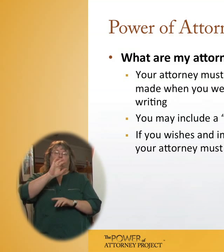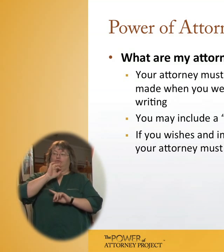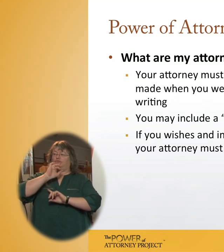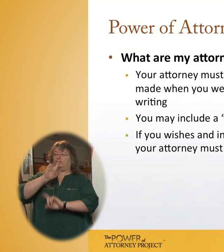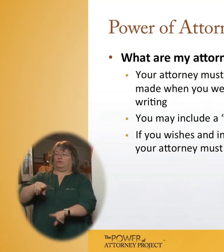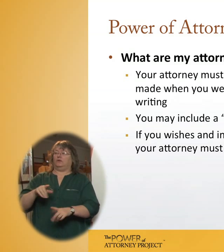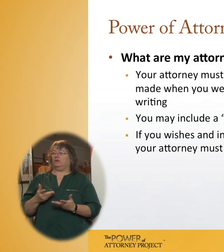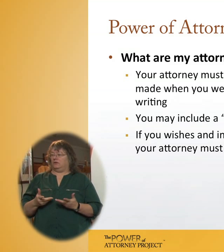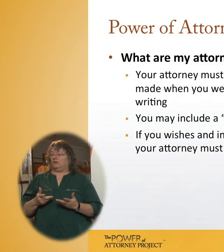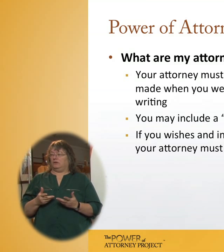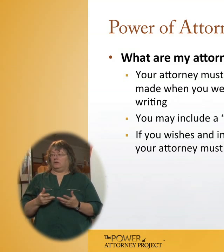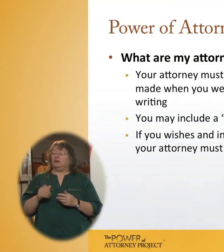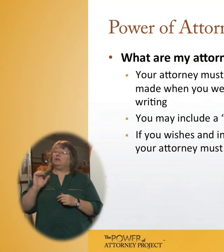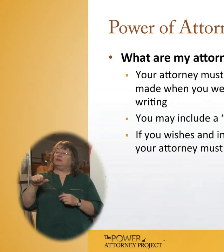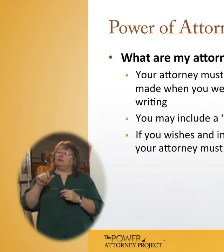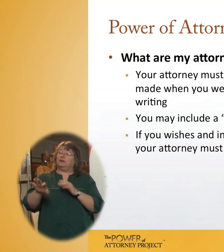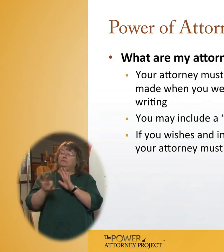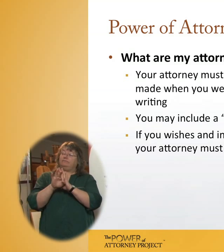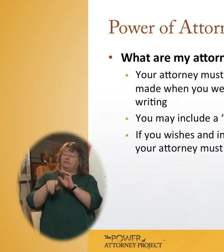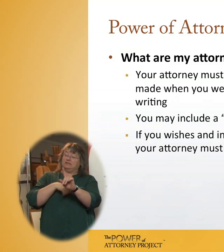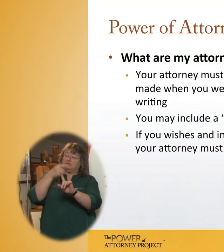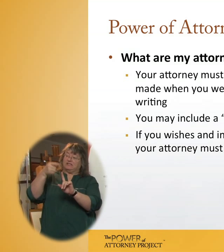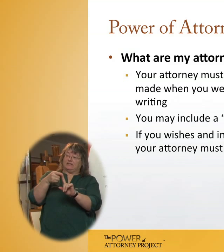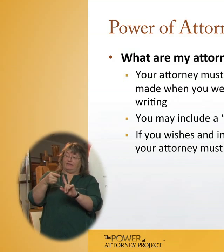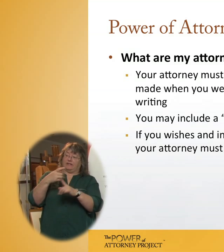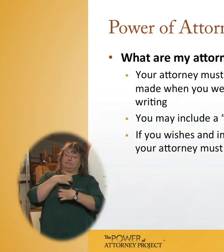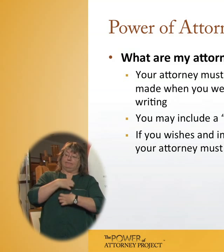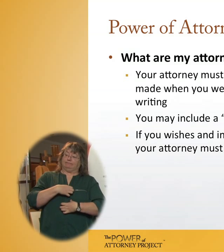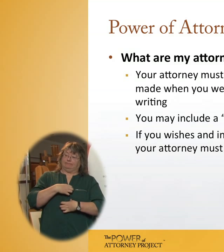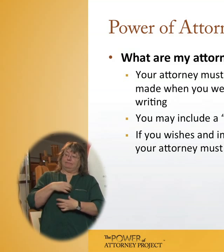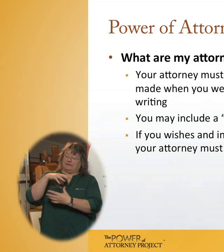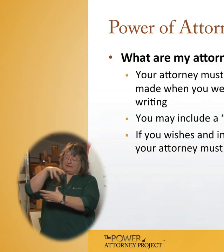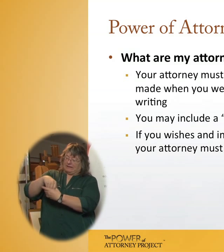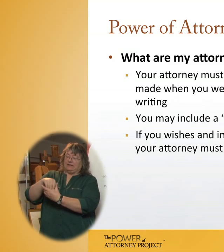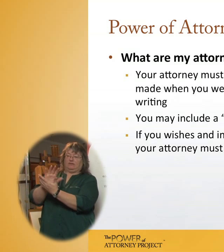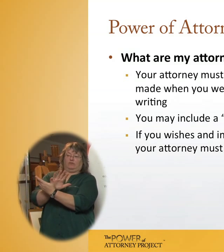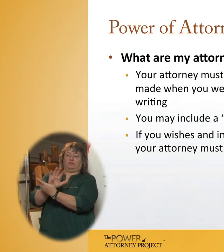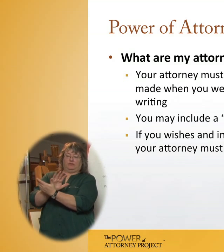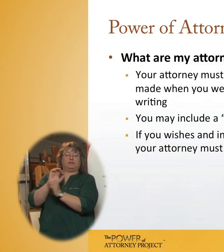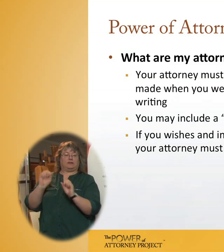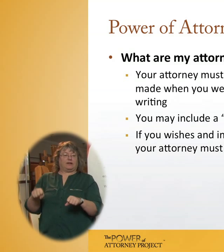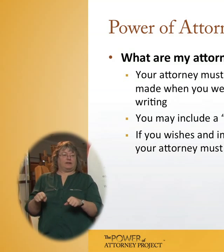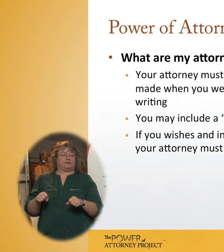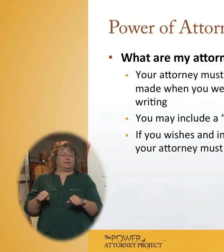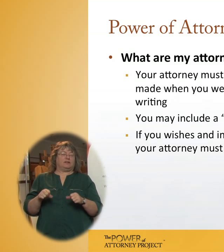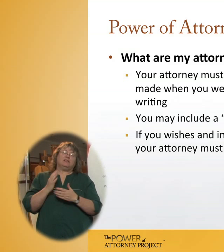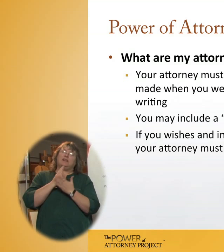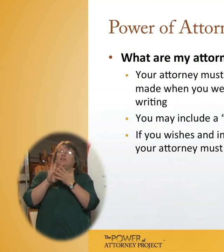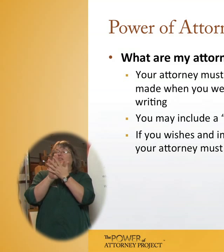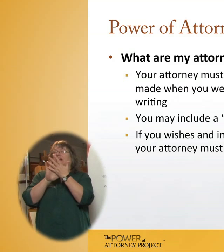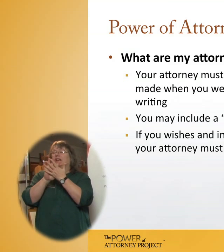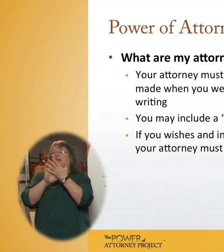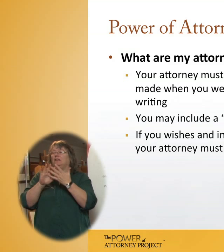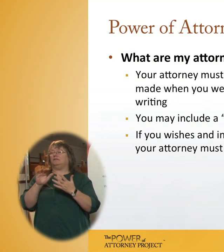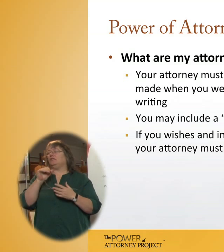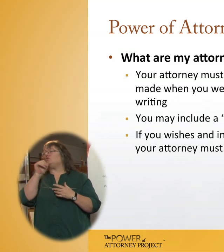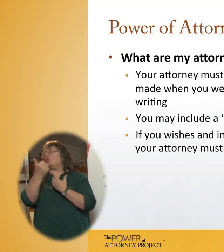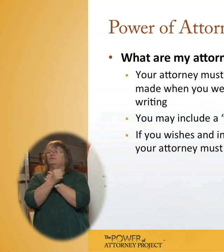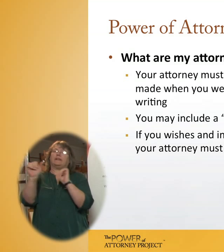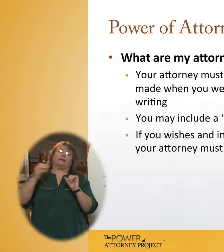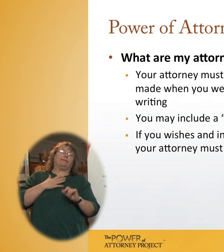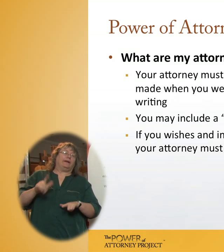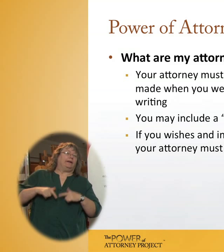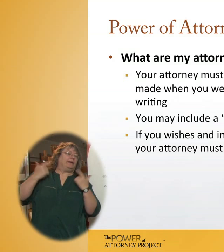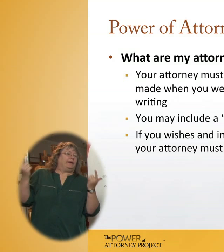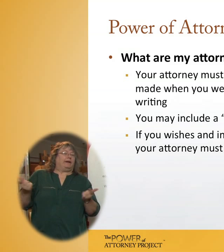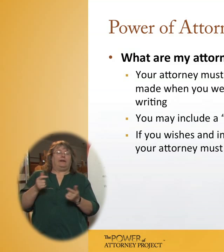can put certain specific wishes in the document itself. So we have the more vague things, like don't take heroic measures,